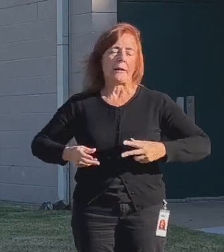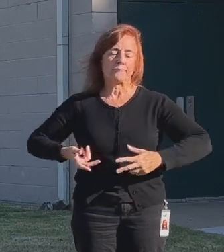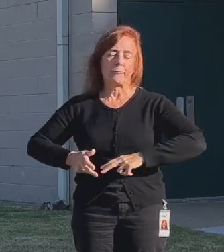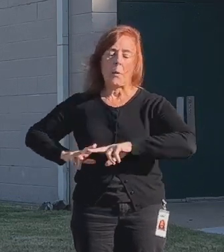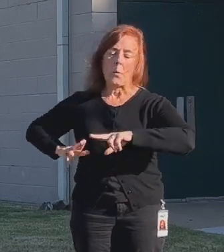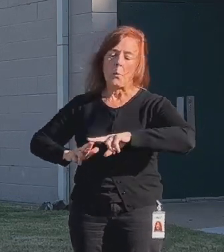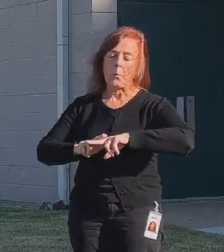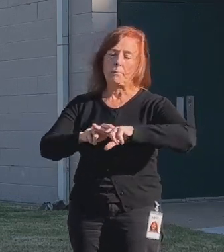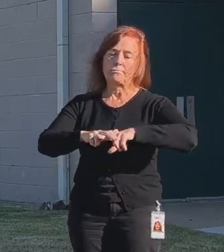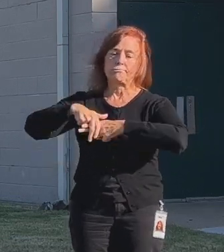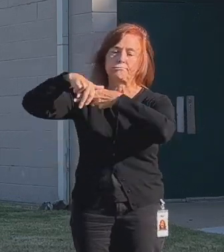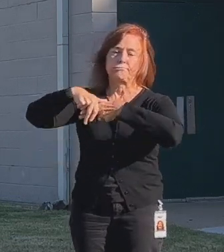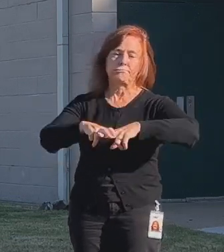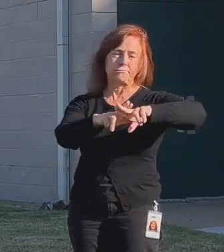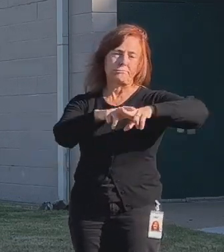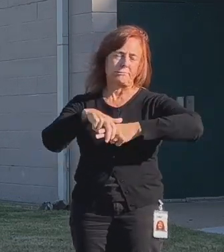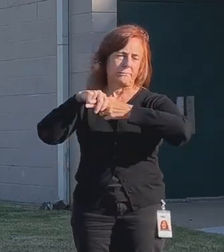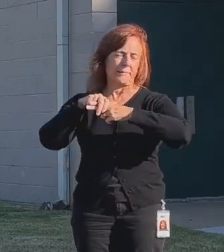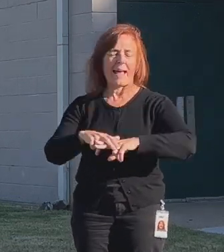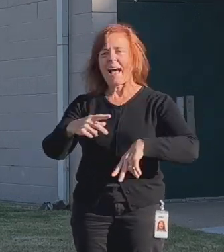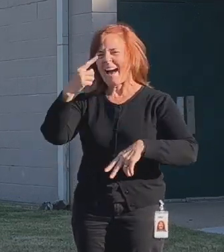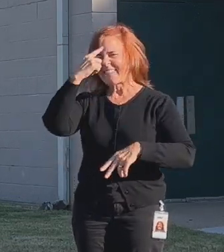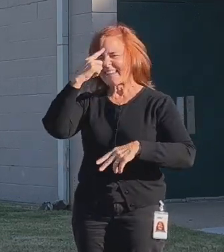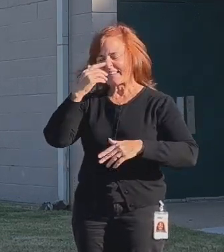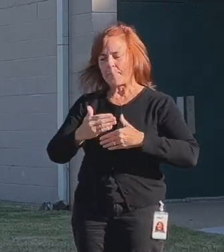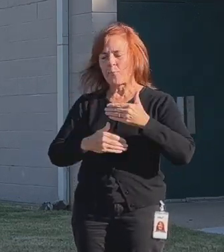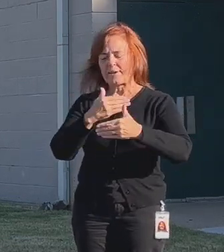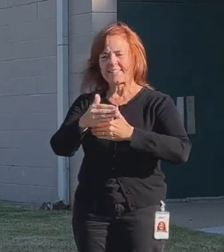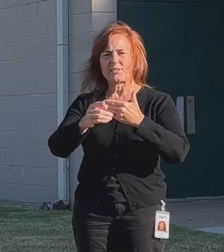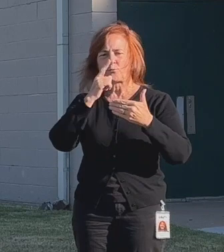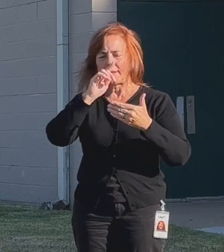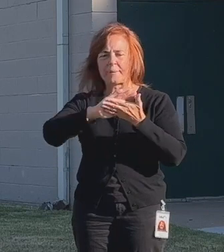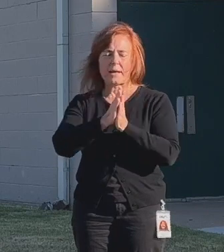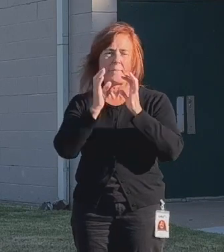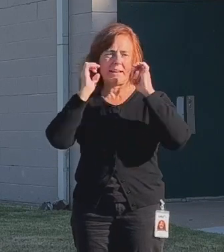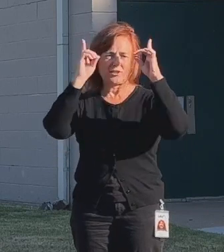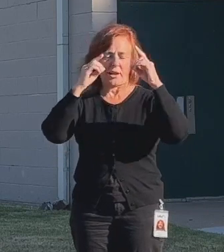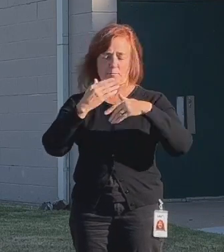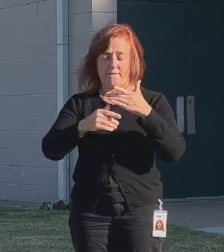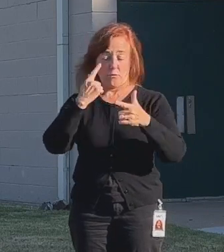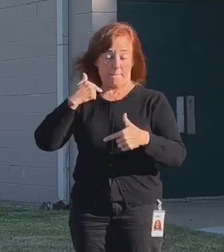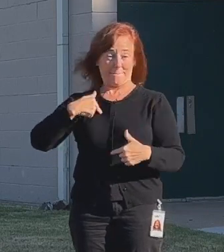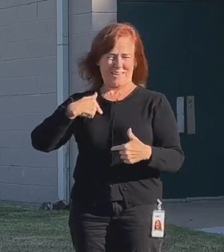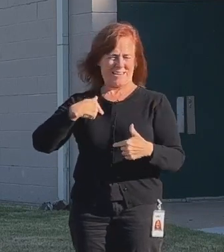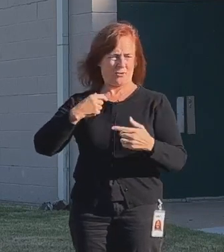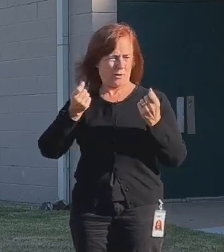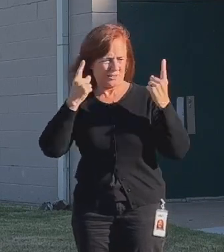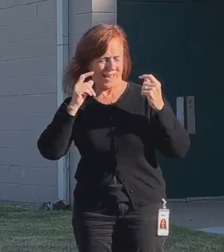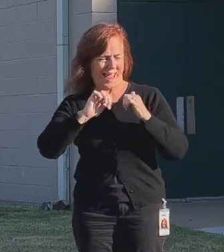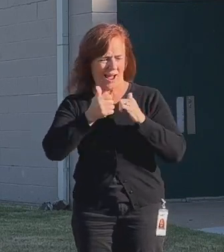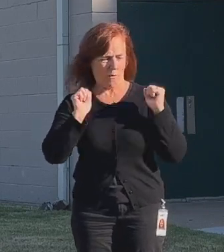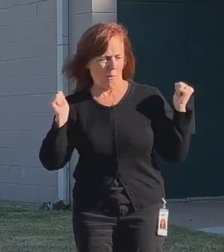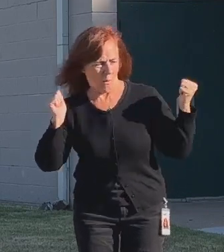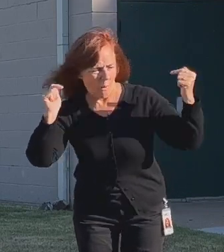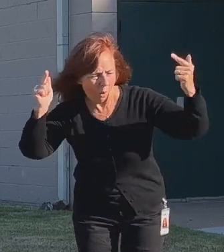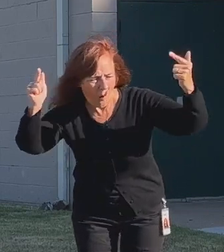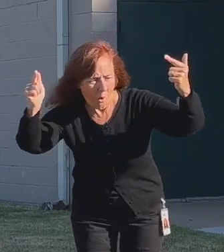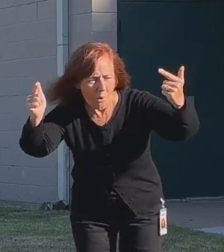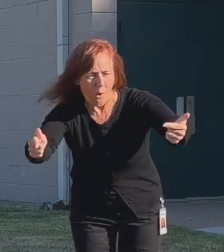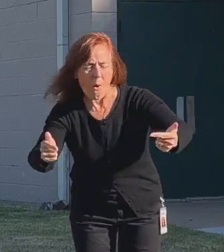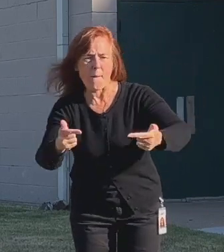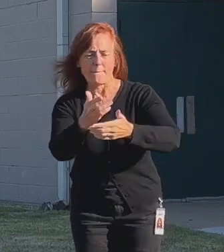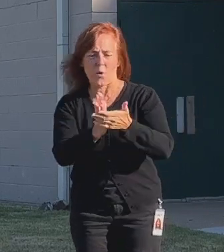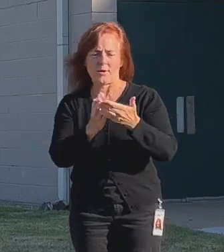use. And I think this process has really been an educational process for me to understand how every element in a playground